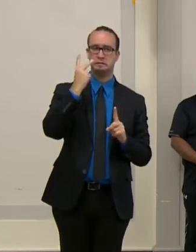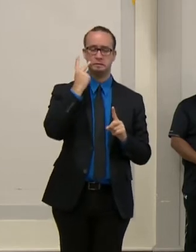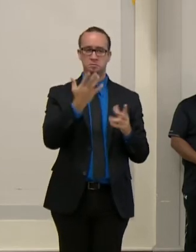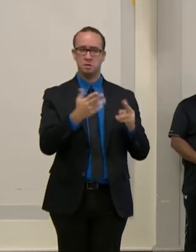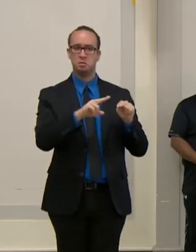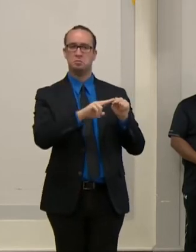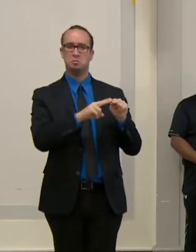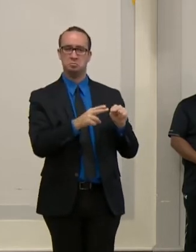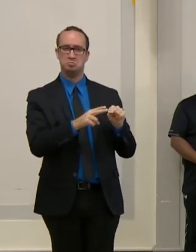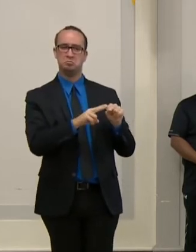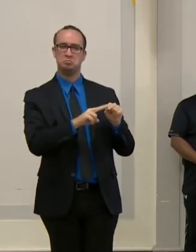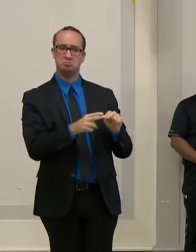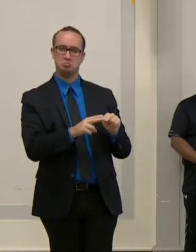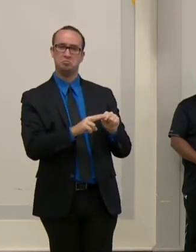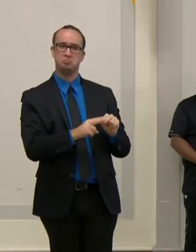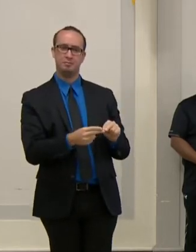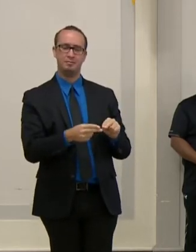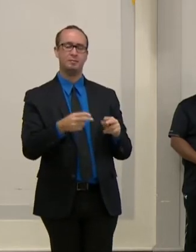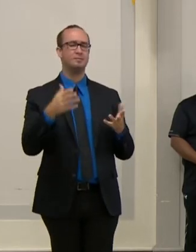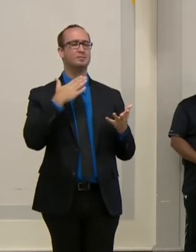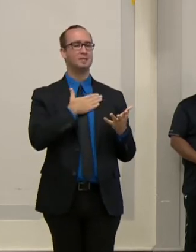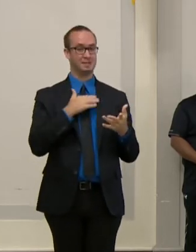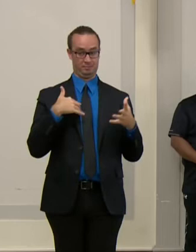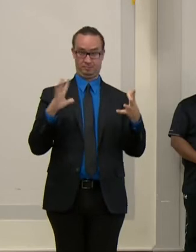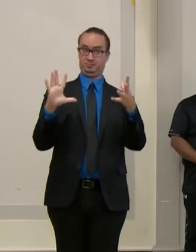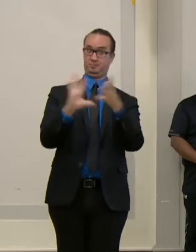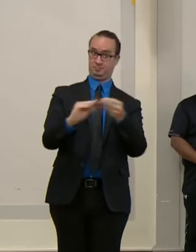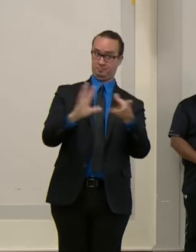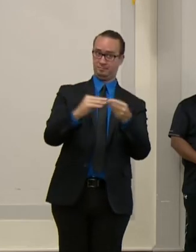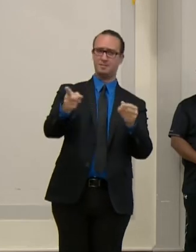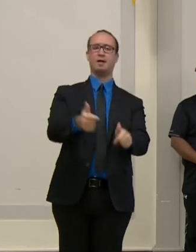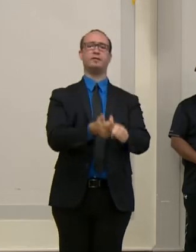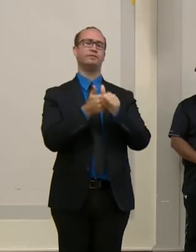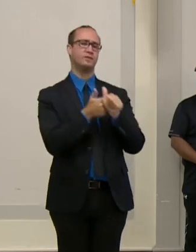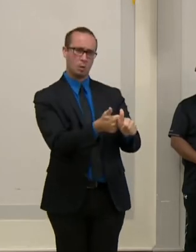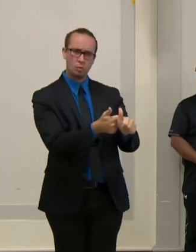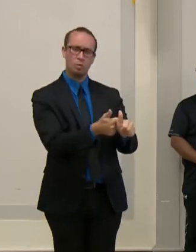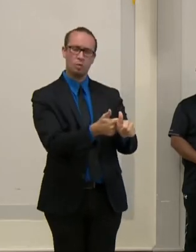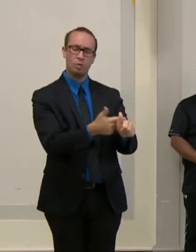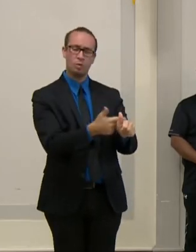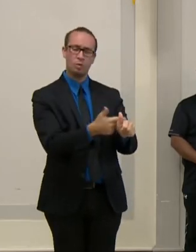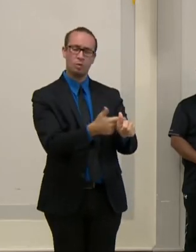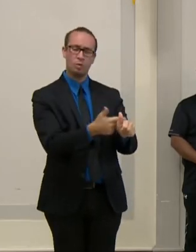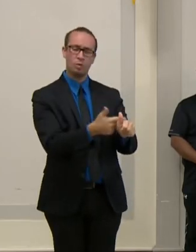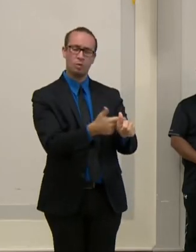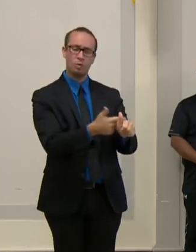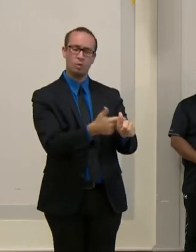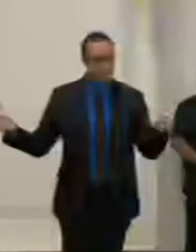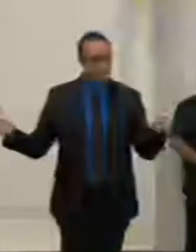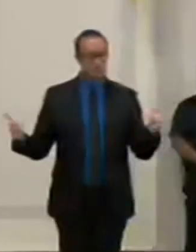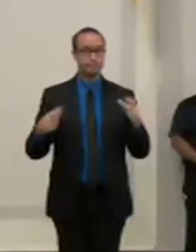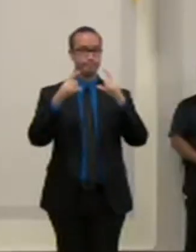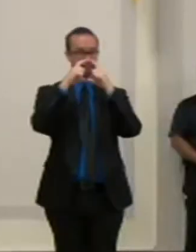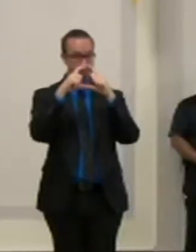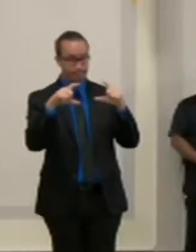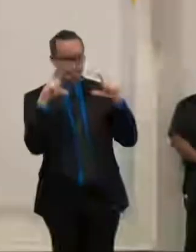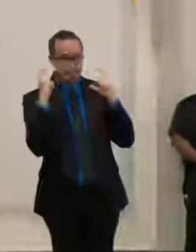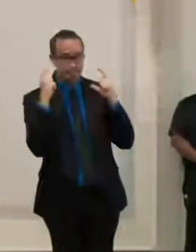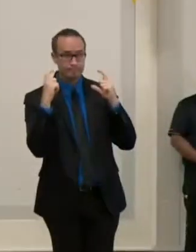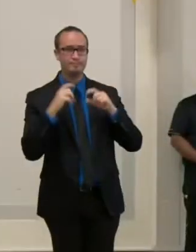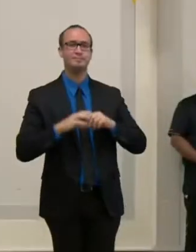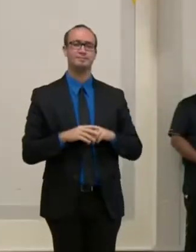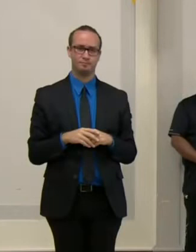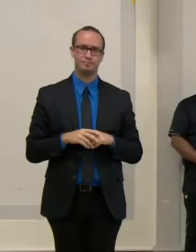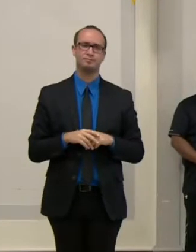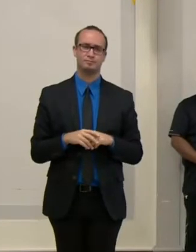residents to continue doing what they're doing. Keep your distance and wear your face cloth coverings when you're in public. Today, the Baltimore City Health Department will